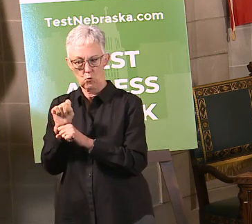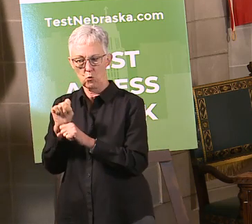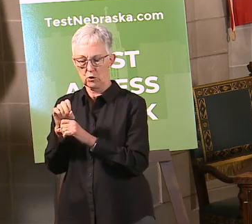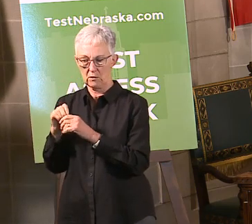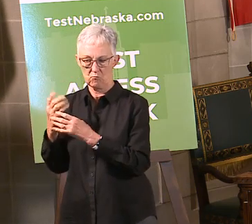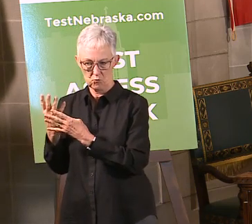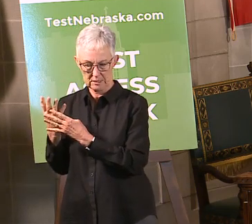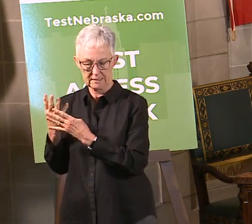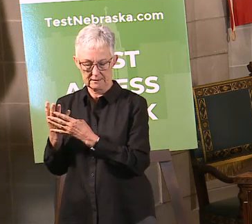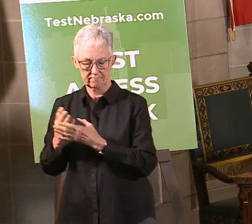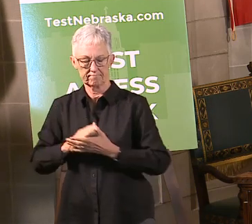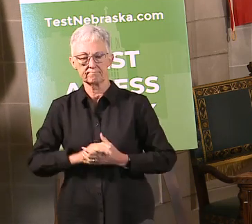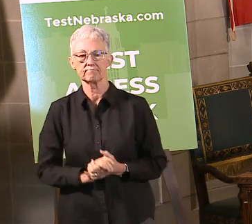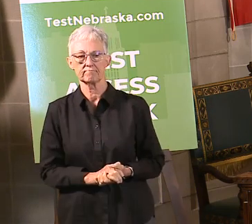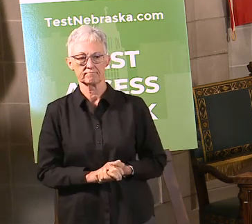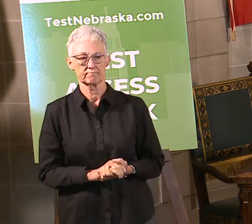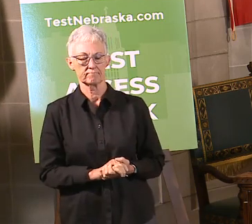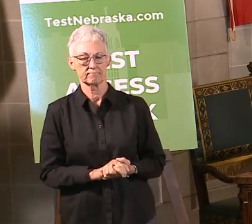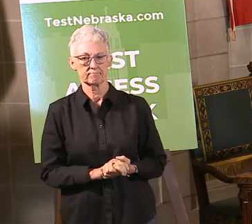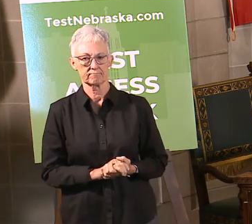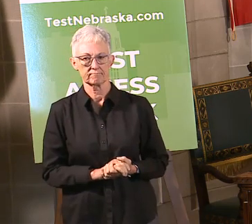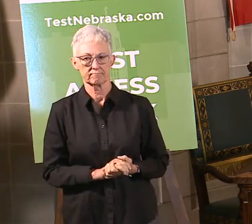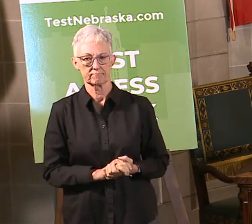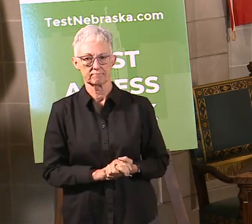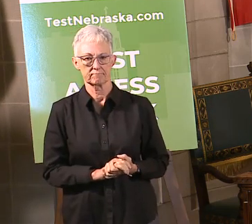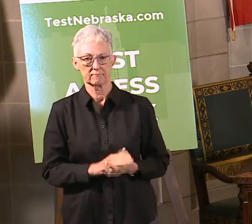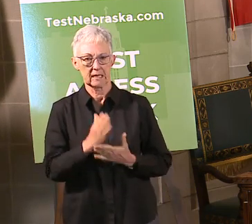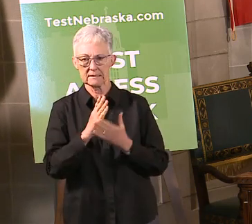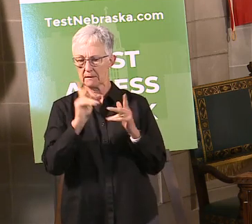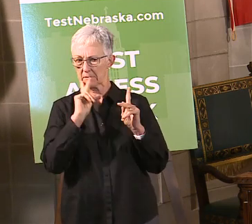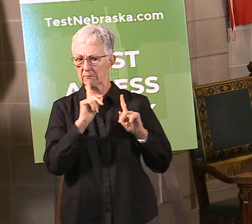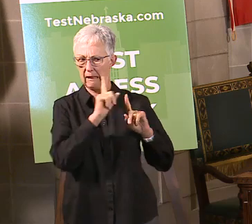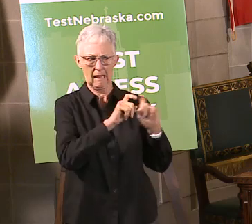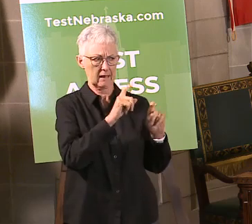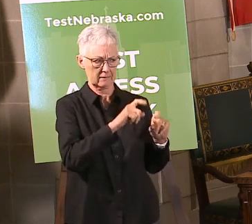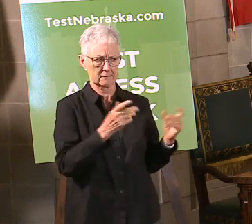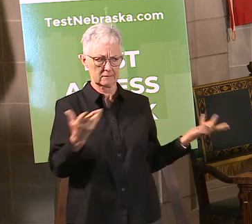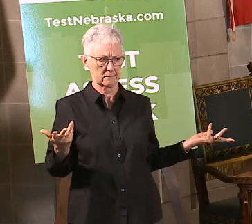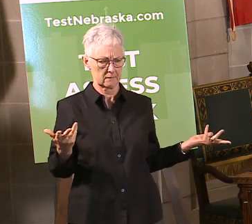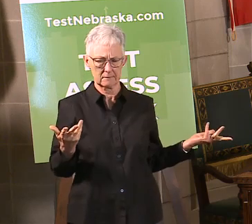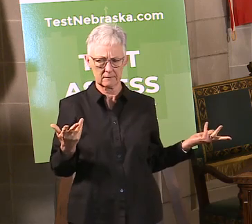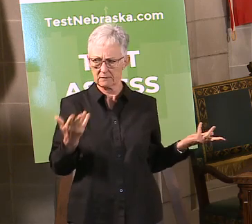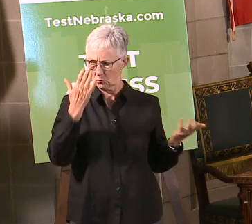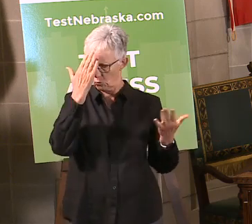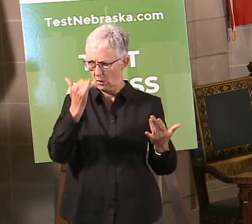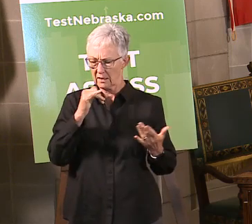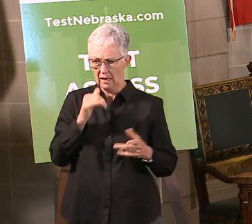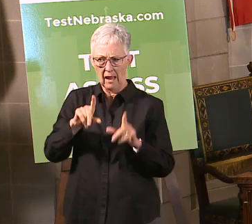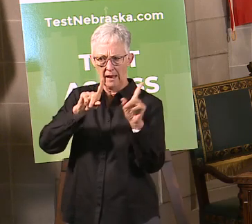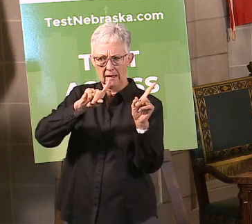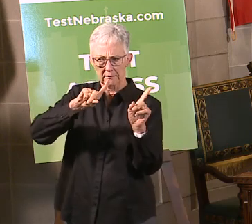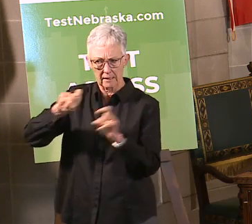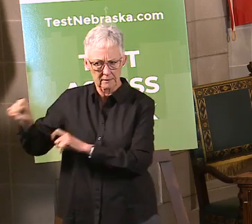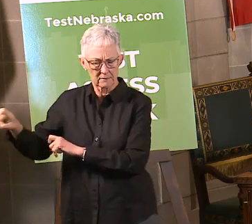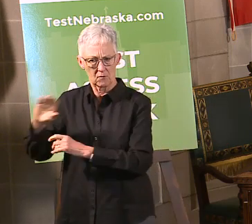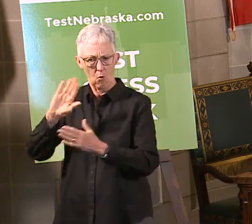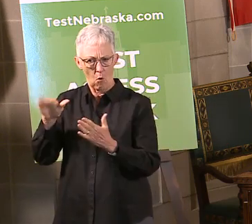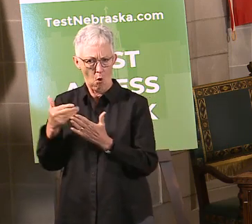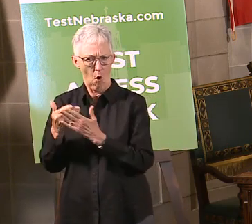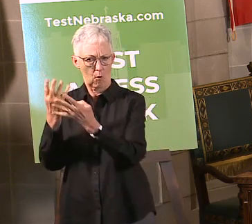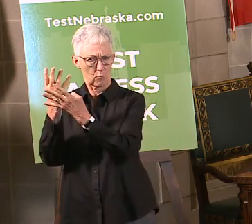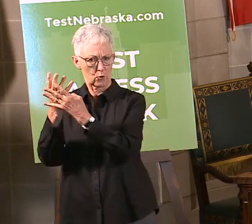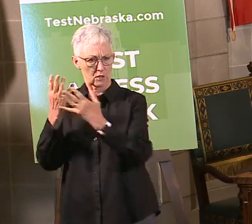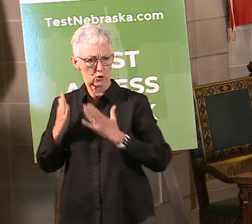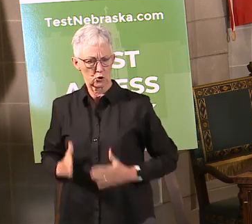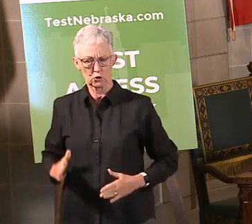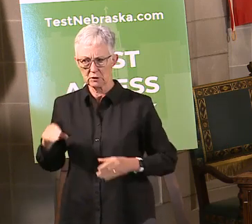testing in our corrections facility. And just want to reiterate that we